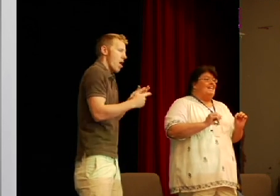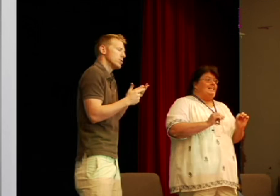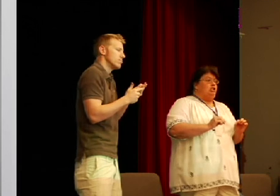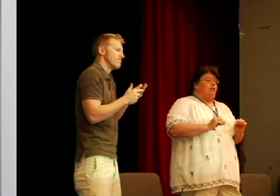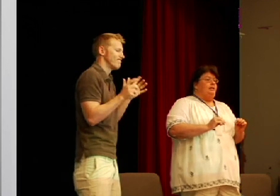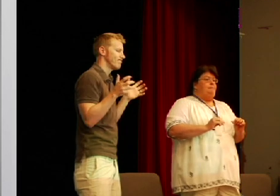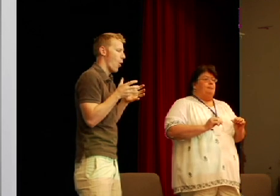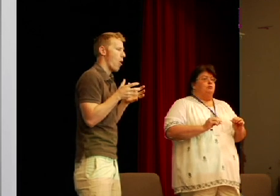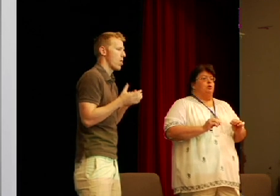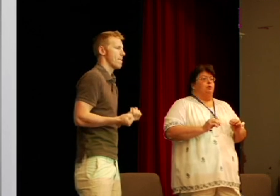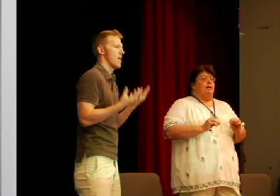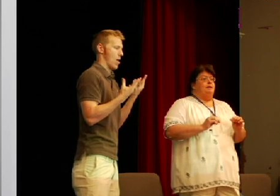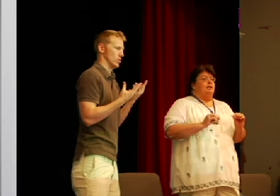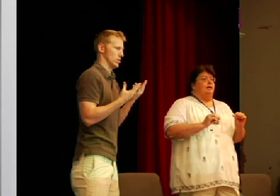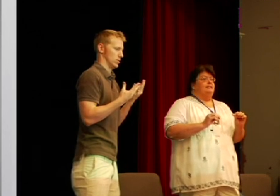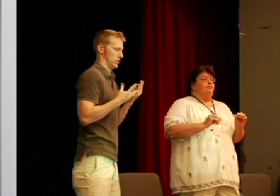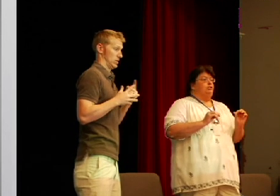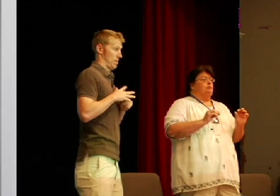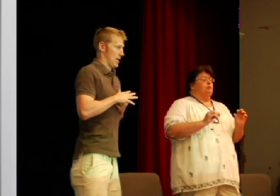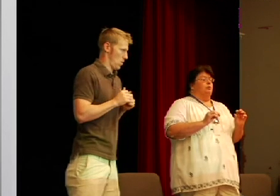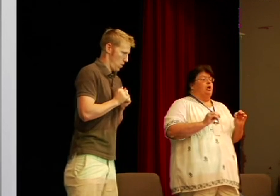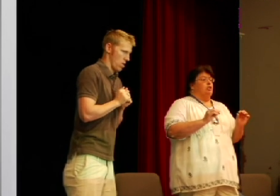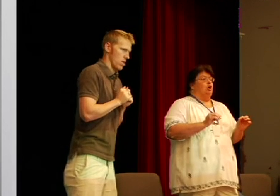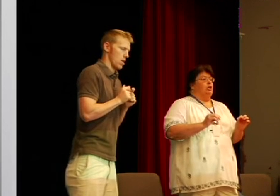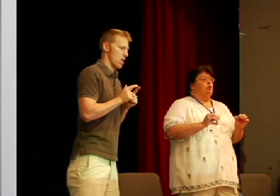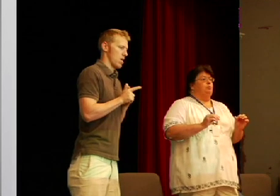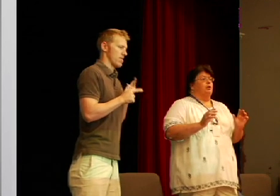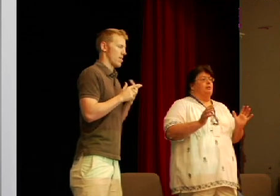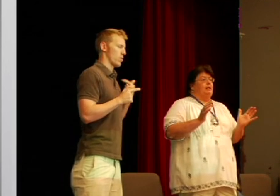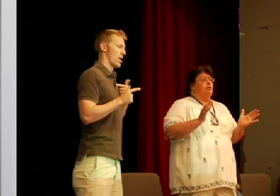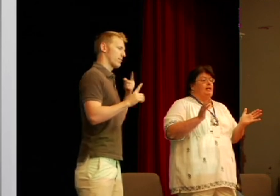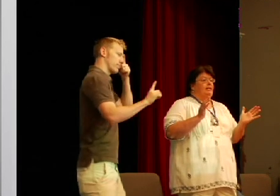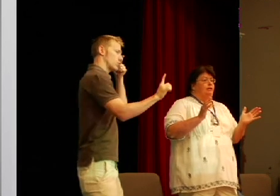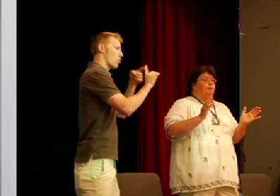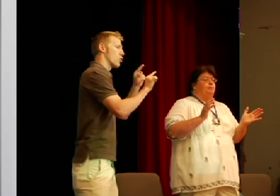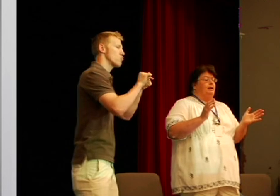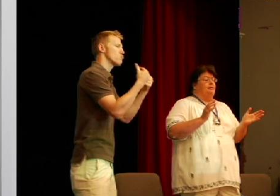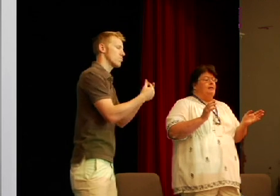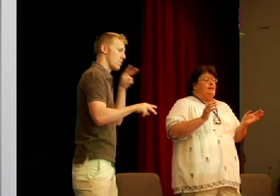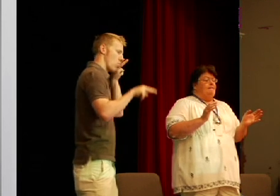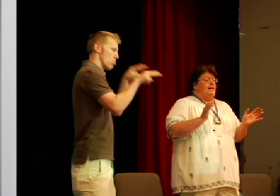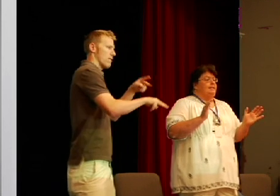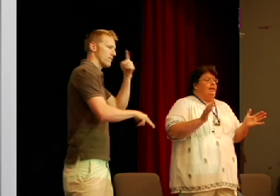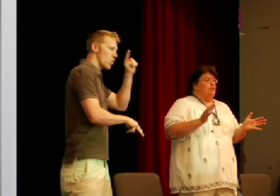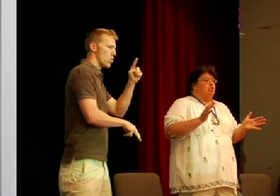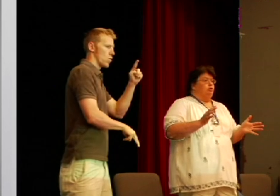initially so there may be a different what we call a target group we're going to be looking at vaccinating children